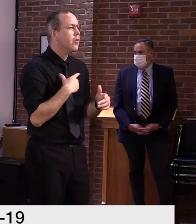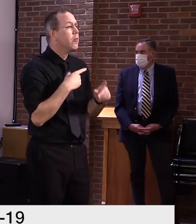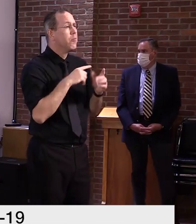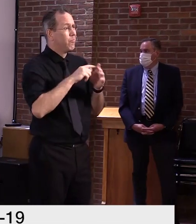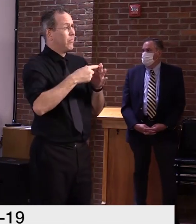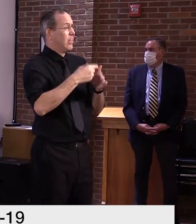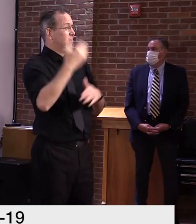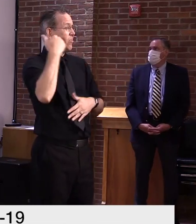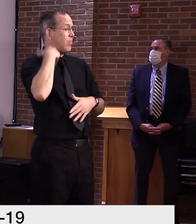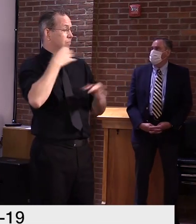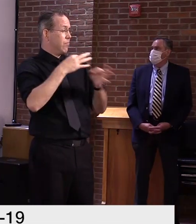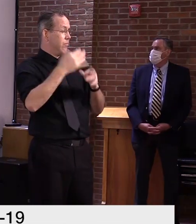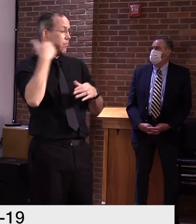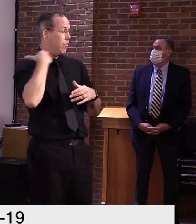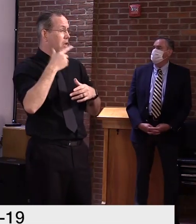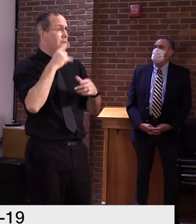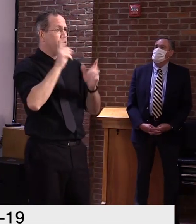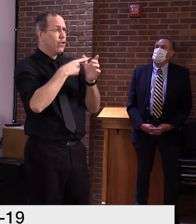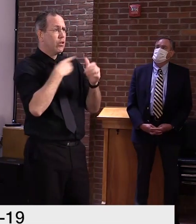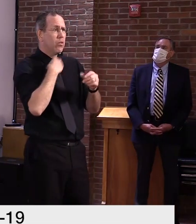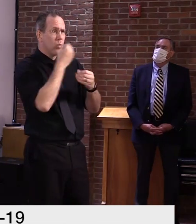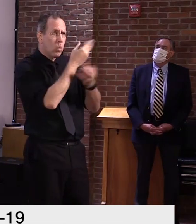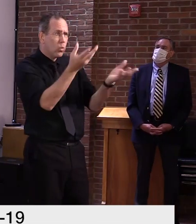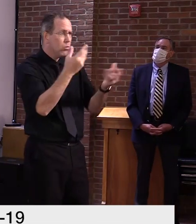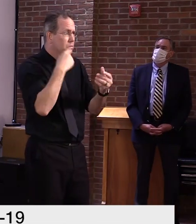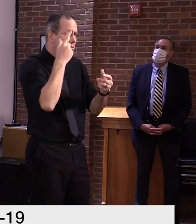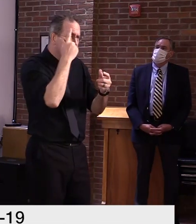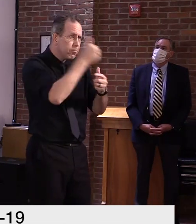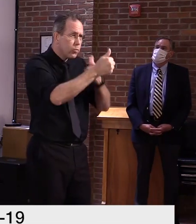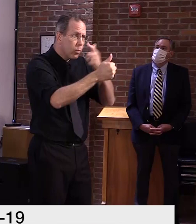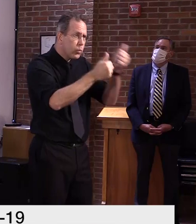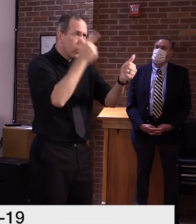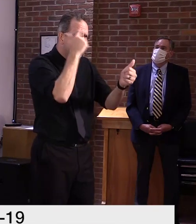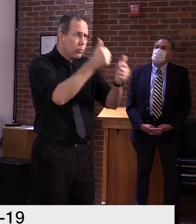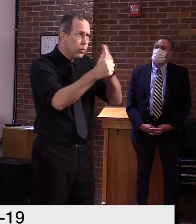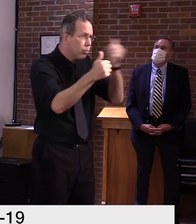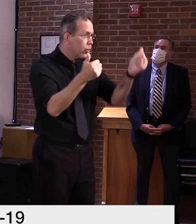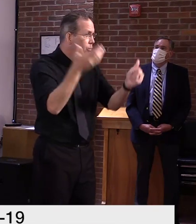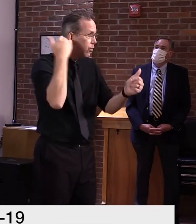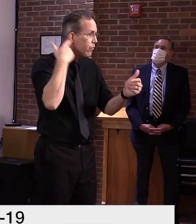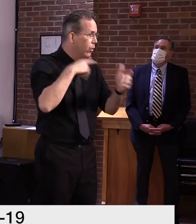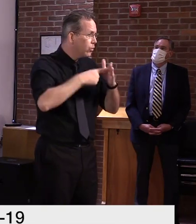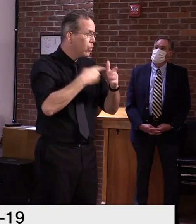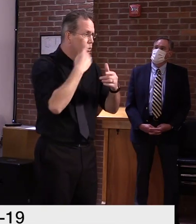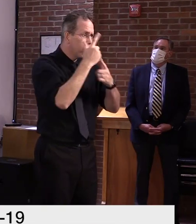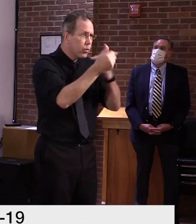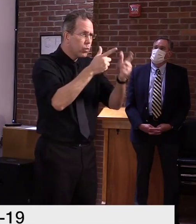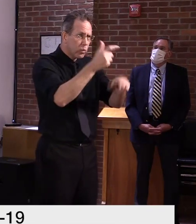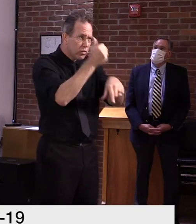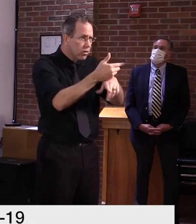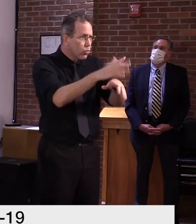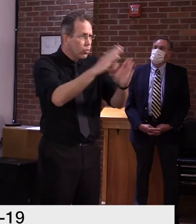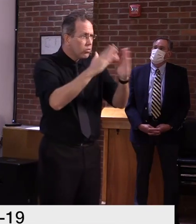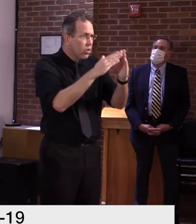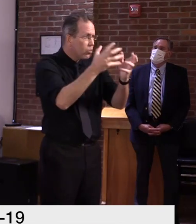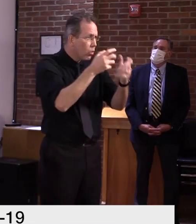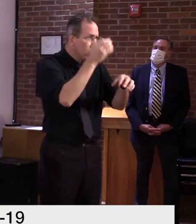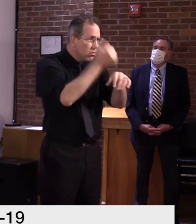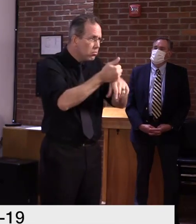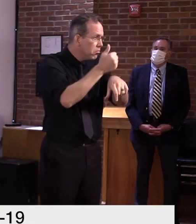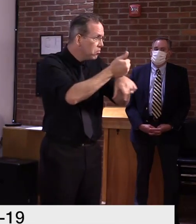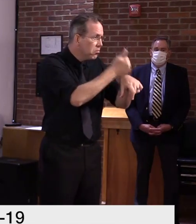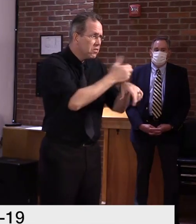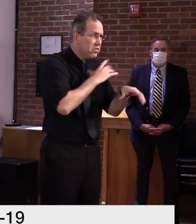communities and make their own decisions based on, on where they are and what they're seeing, what they're feeling. Um, I believe in local control and